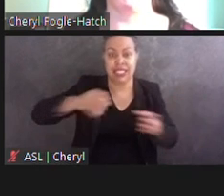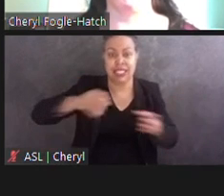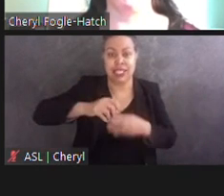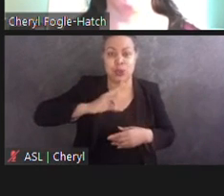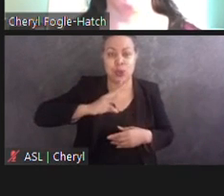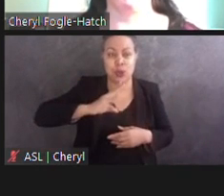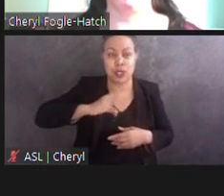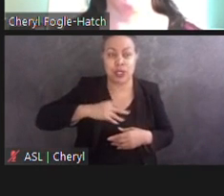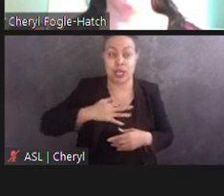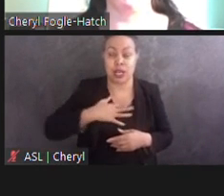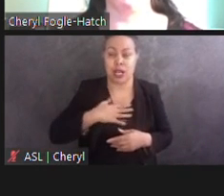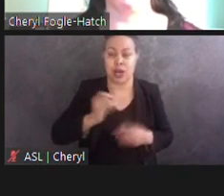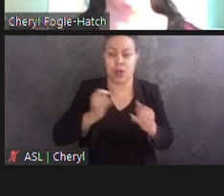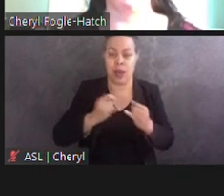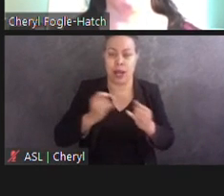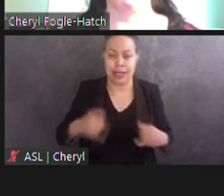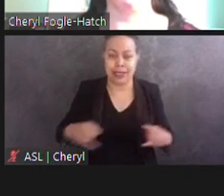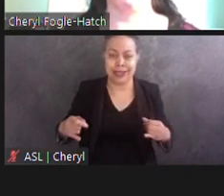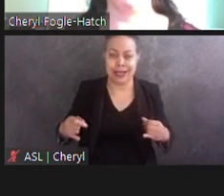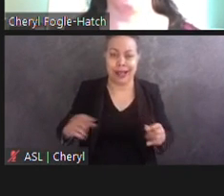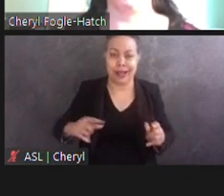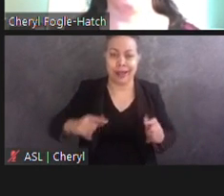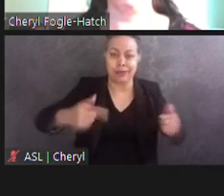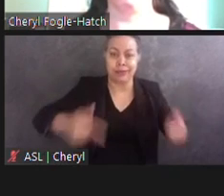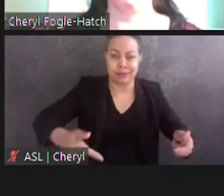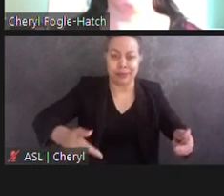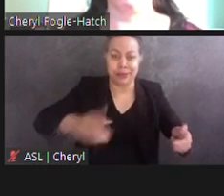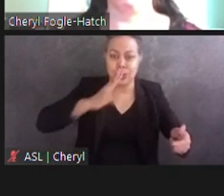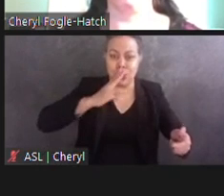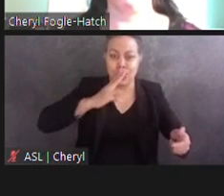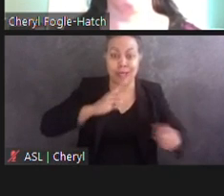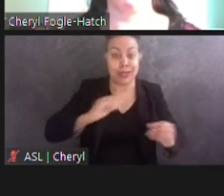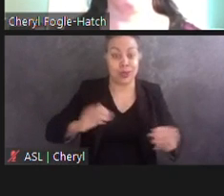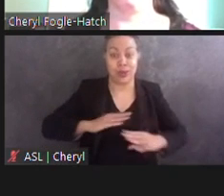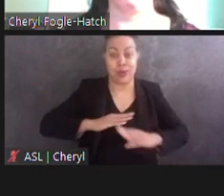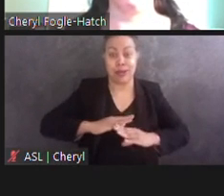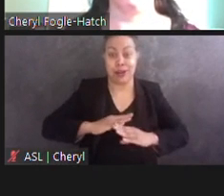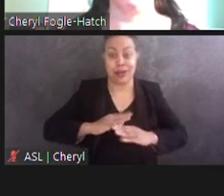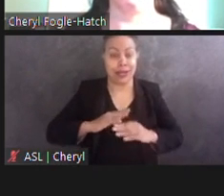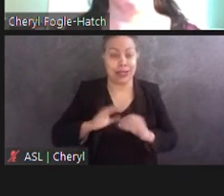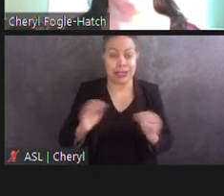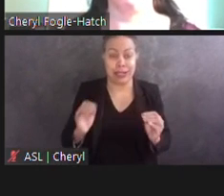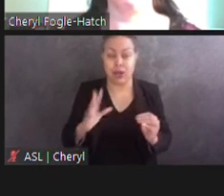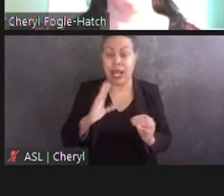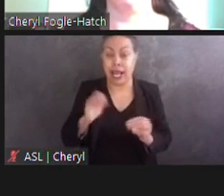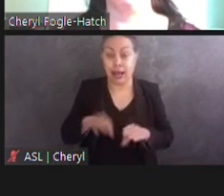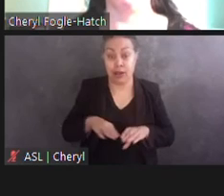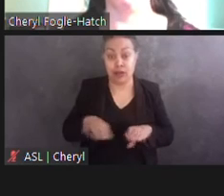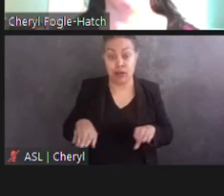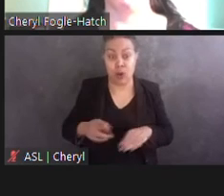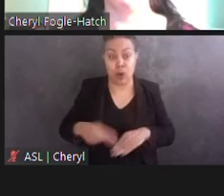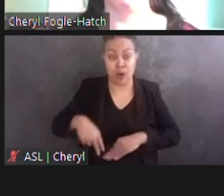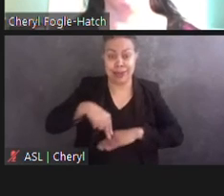dangles into the water. There is no barricade and the floor Cheryl stands on is flush with the fountain.